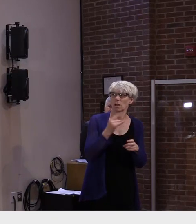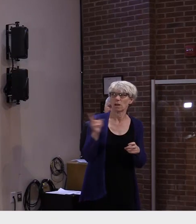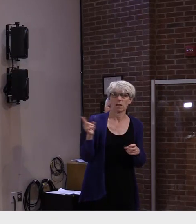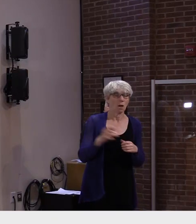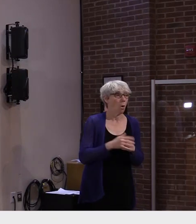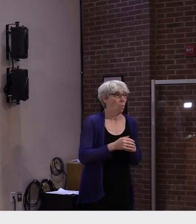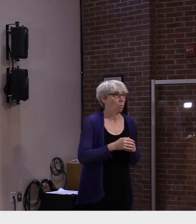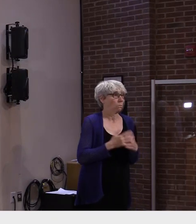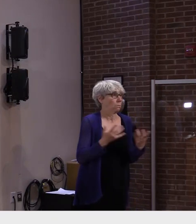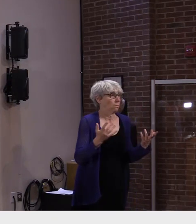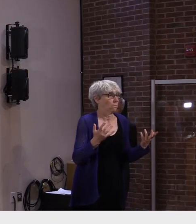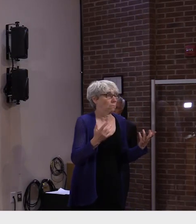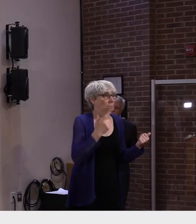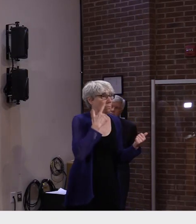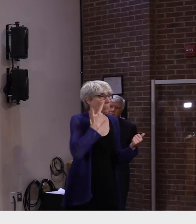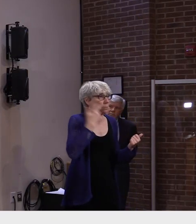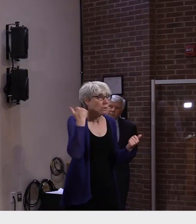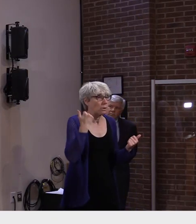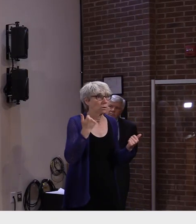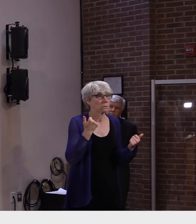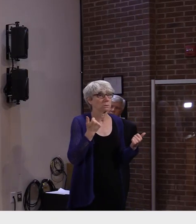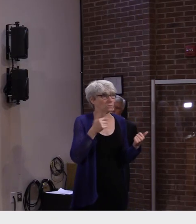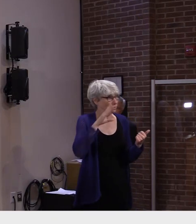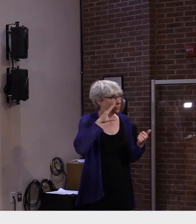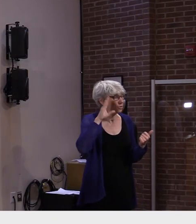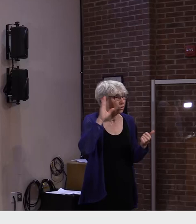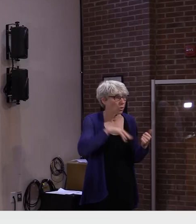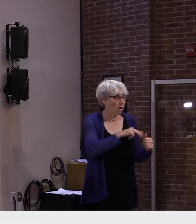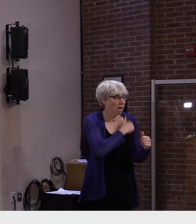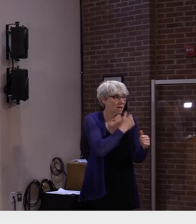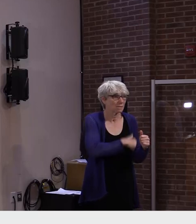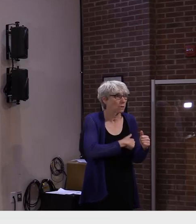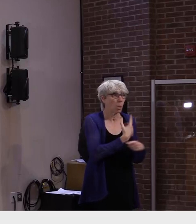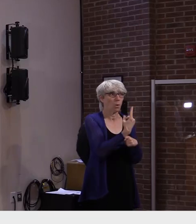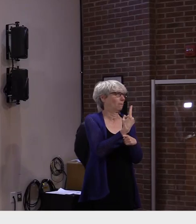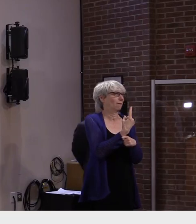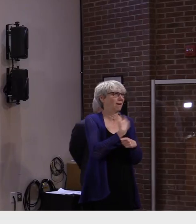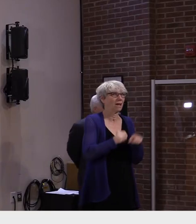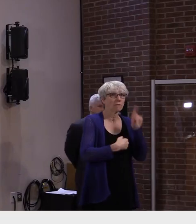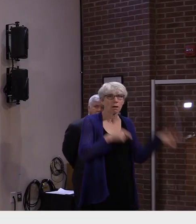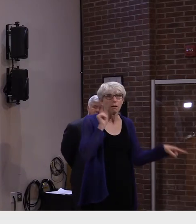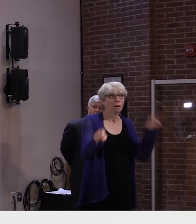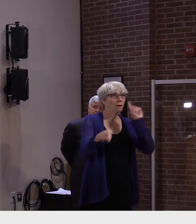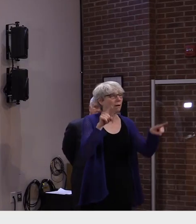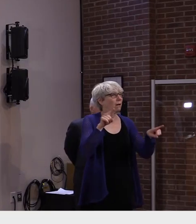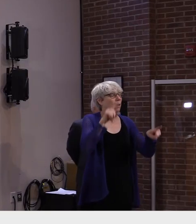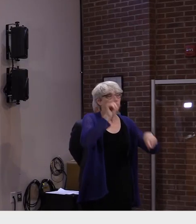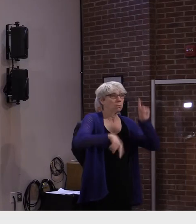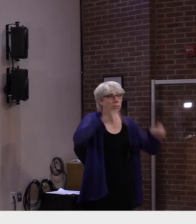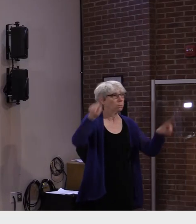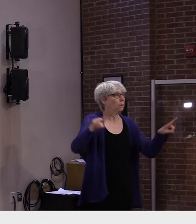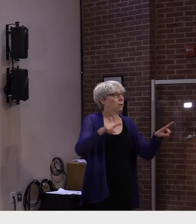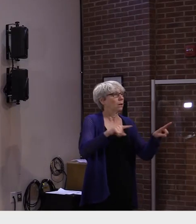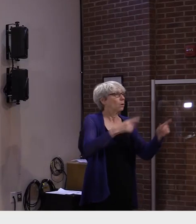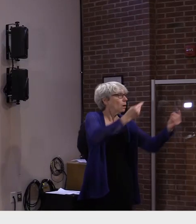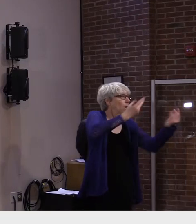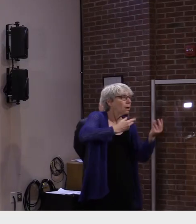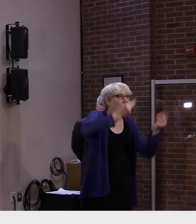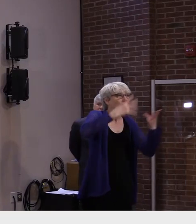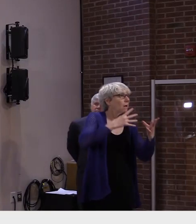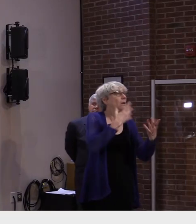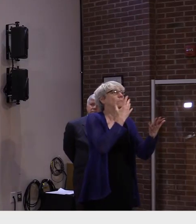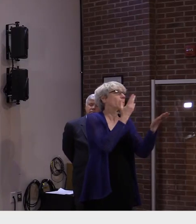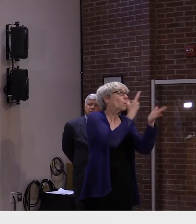Challenges are that we're dealing with a heterogeneous group of hospitals that have different reporting schedules that